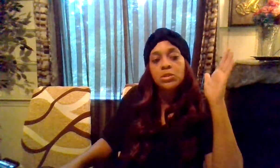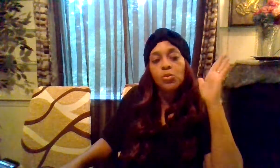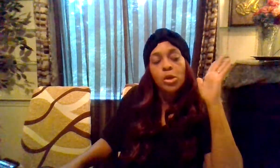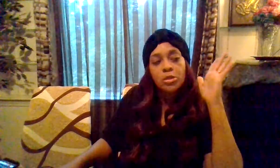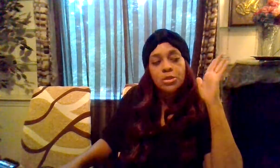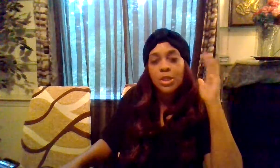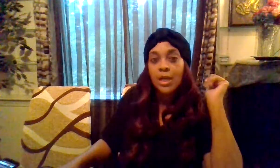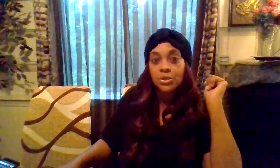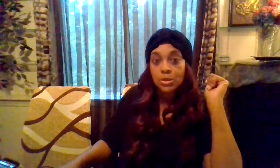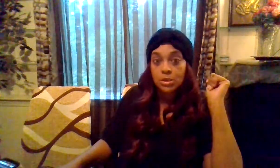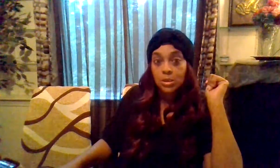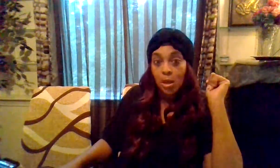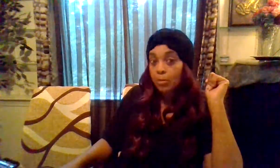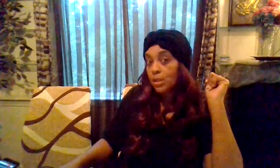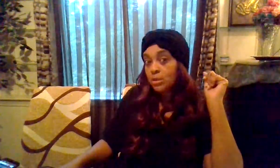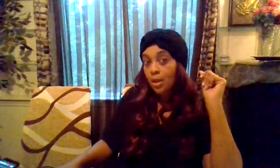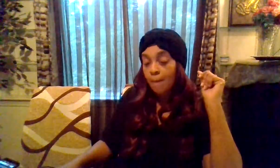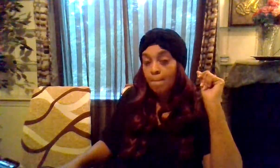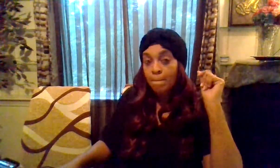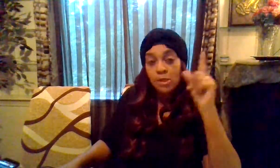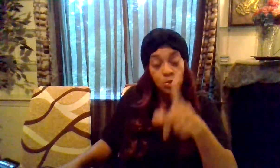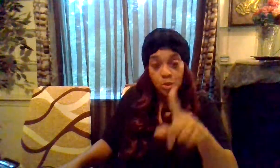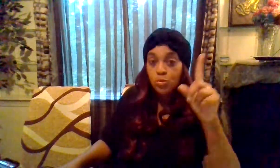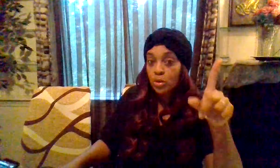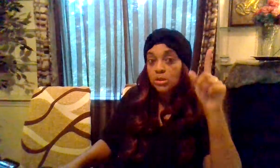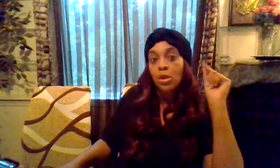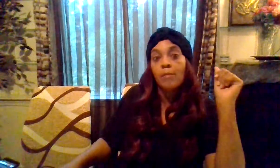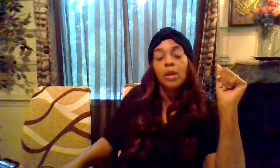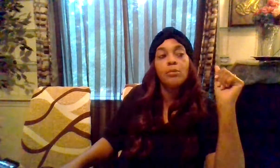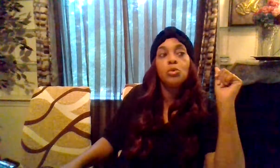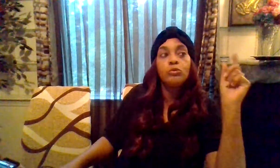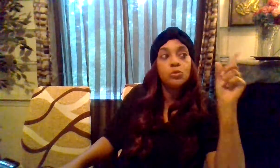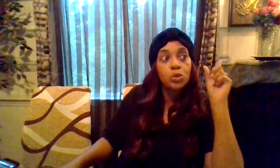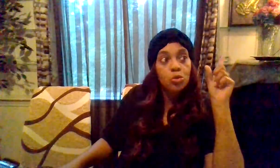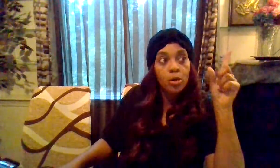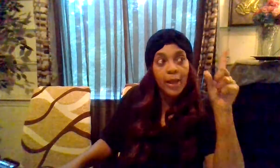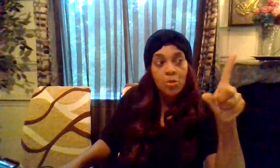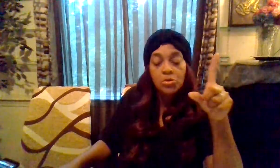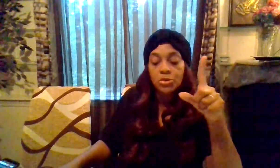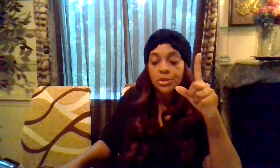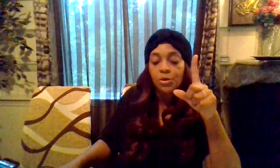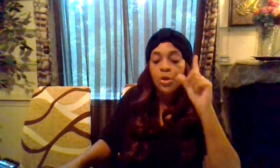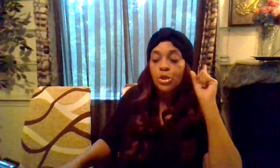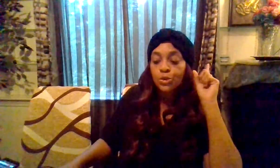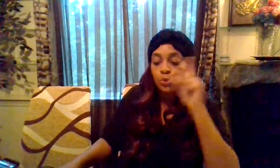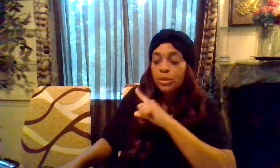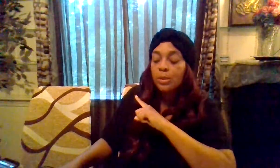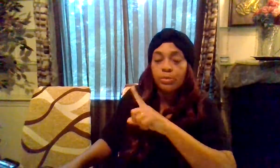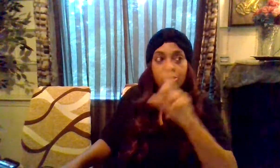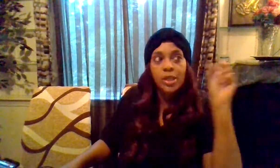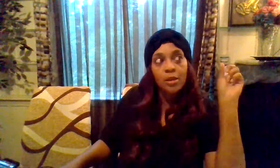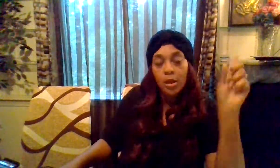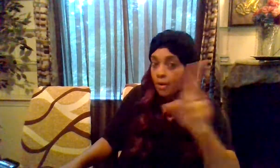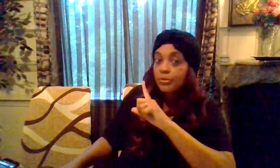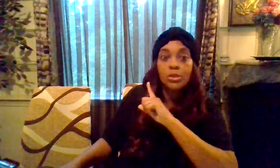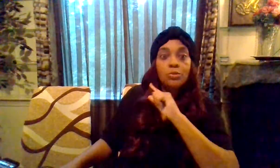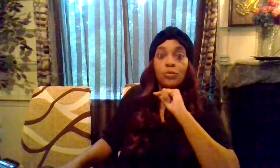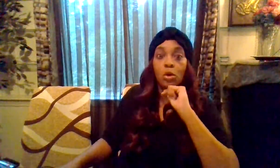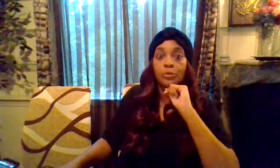see where the change needs to take place at this is where you really start making moves where you're allowing yourself to really appreciate everything you've gone